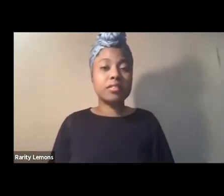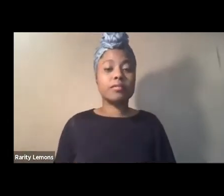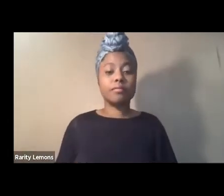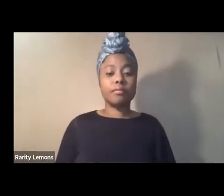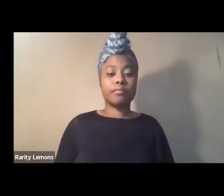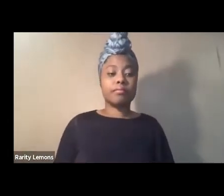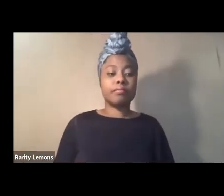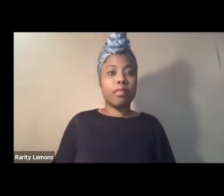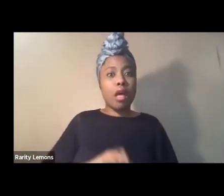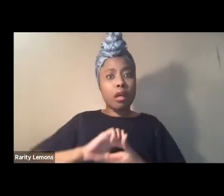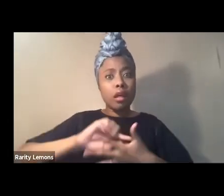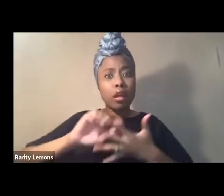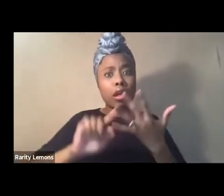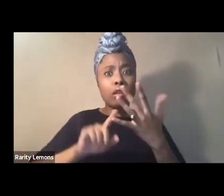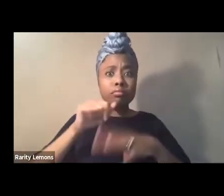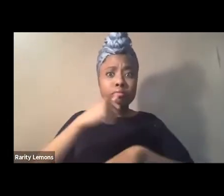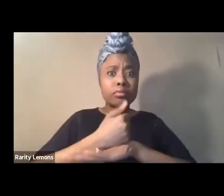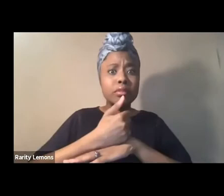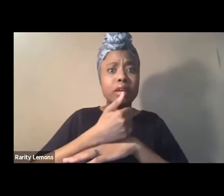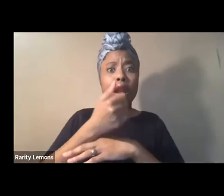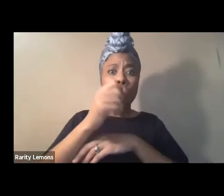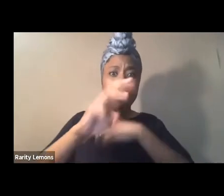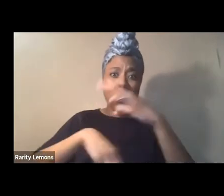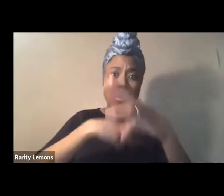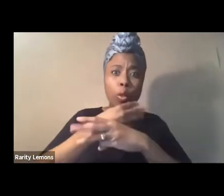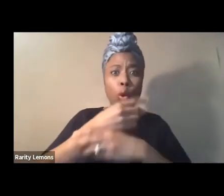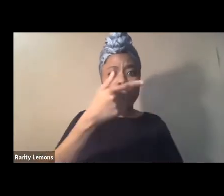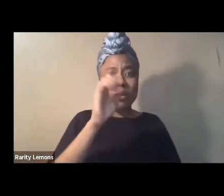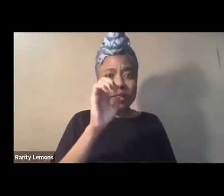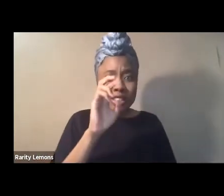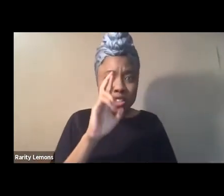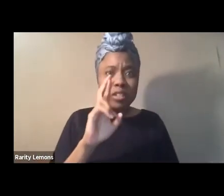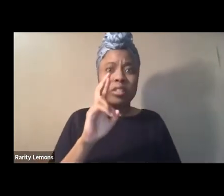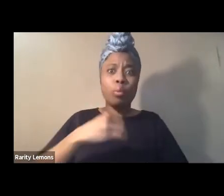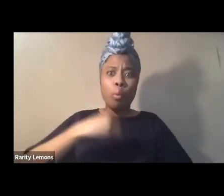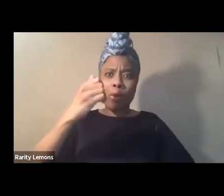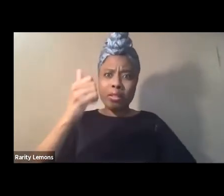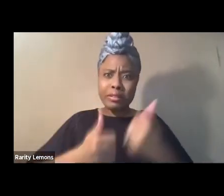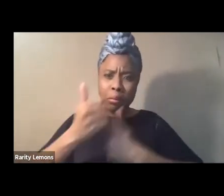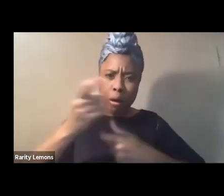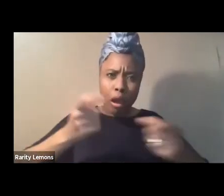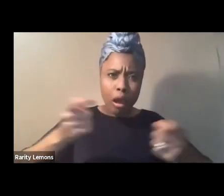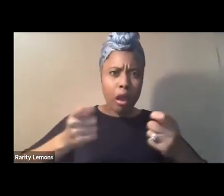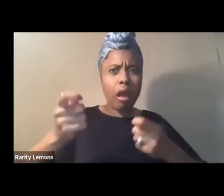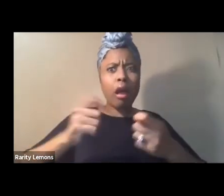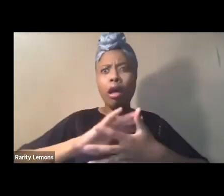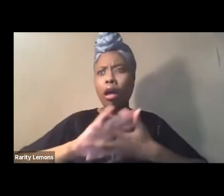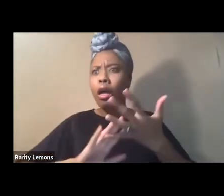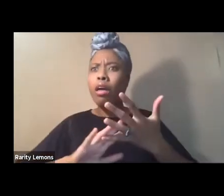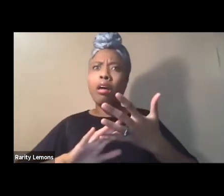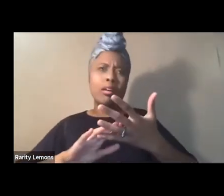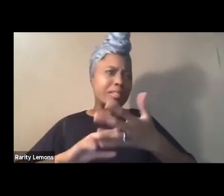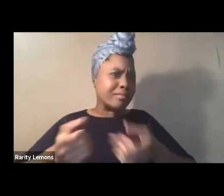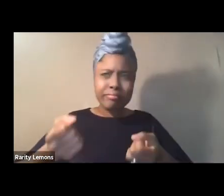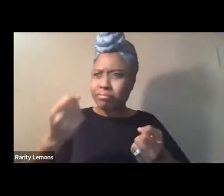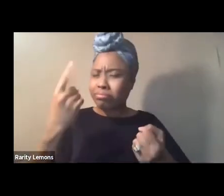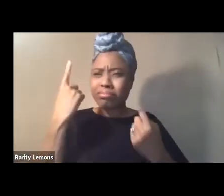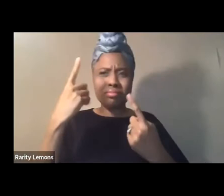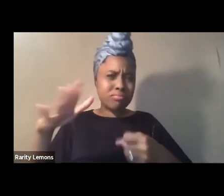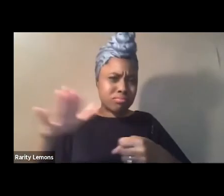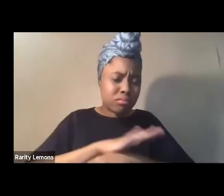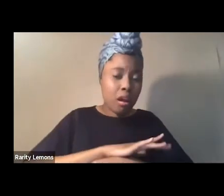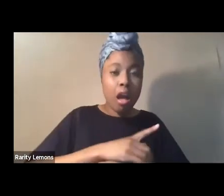colonial global racial and gendered capitalism of white supremacy are dynamics that cannot be fully captured and